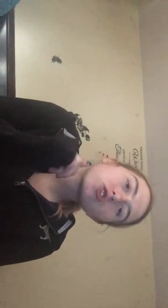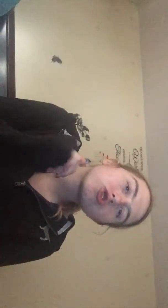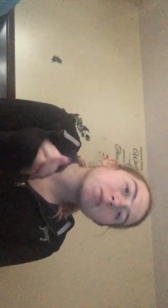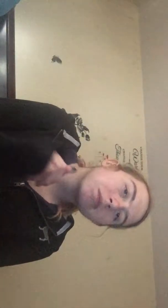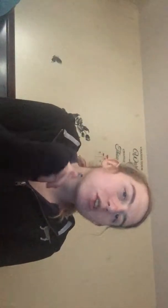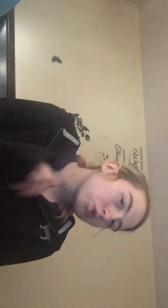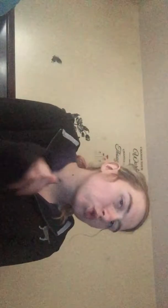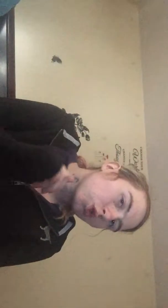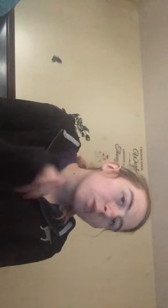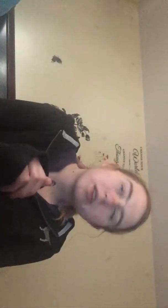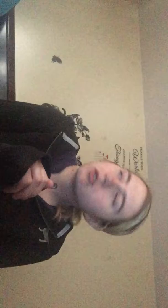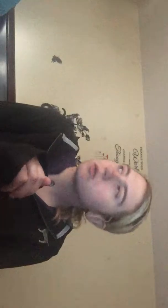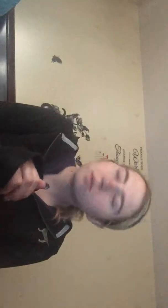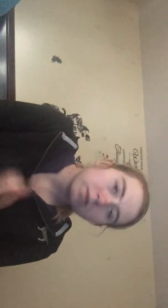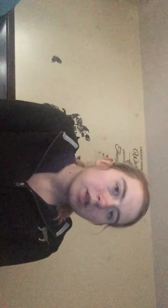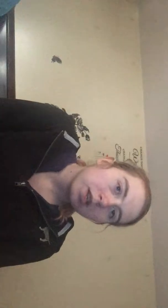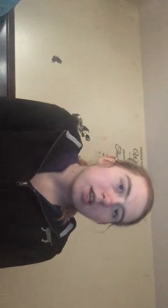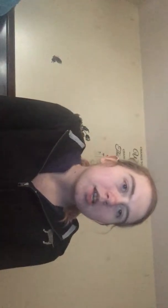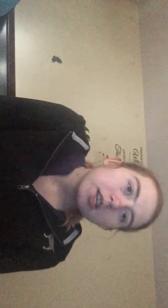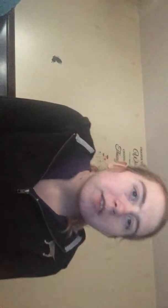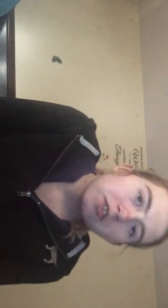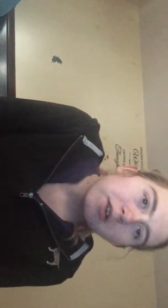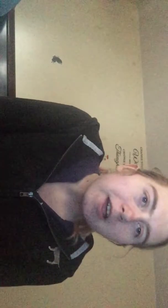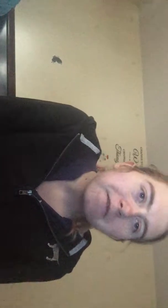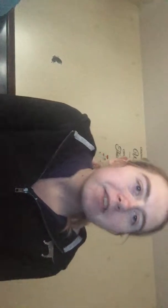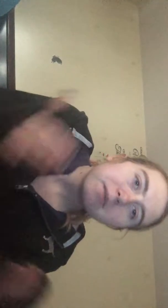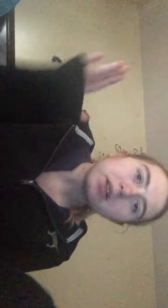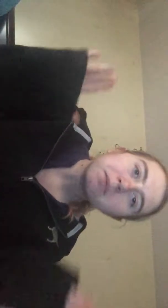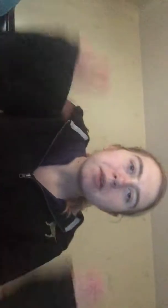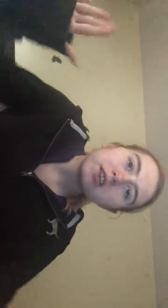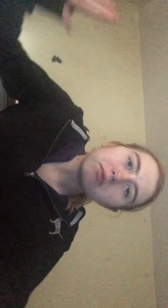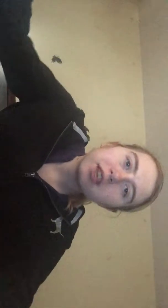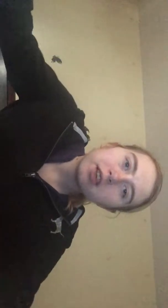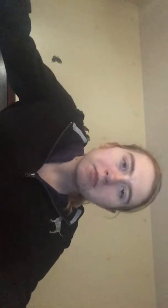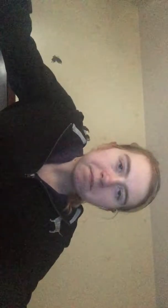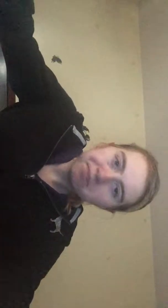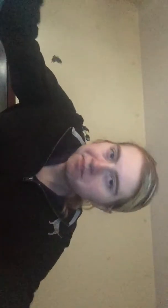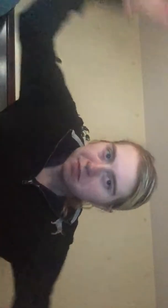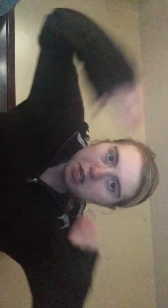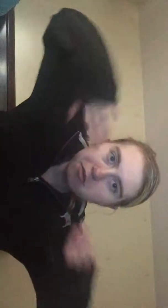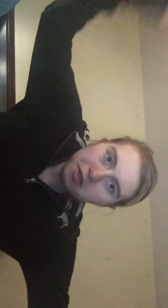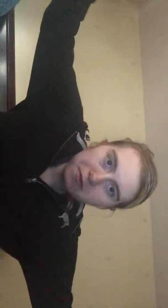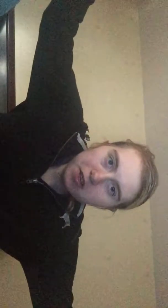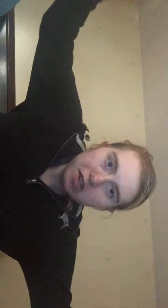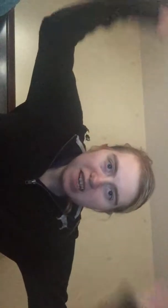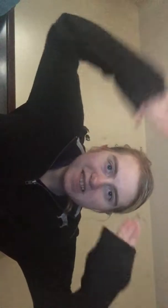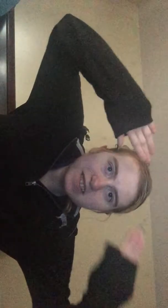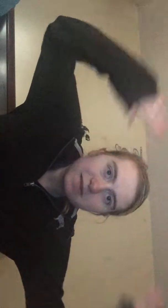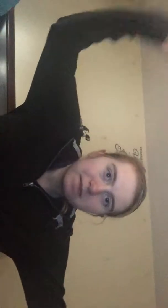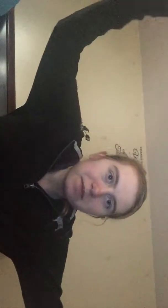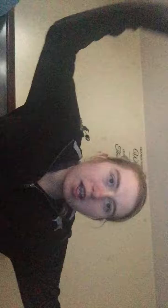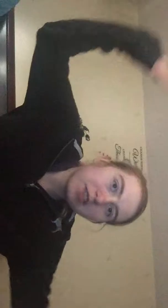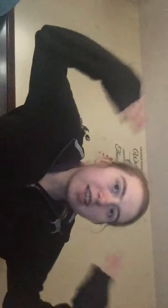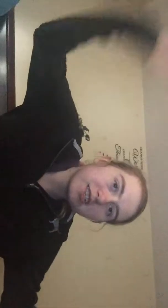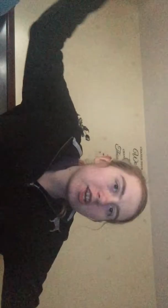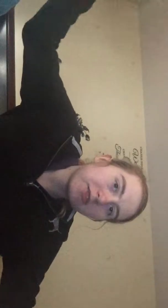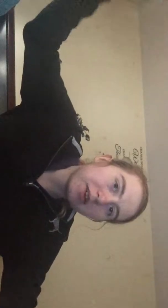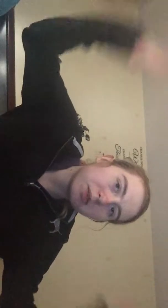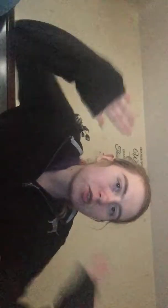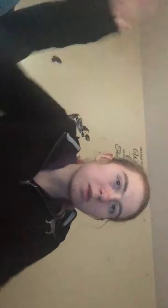creep me out so much even though I have fake blood but I don't like it I don't like fake knives they terrify me so